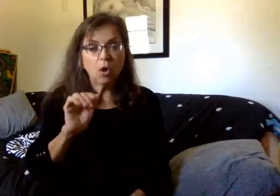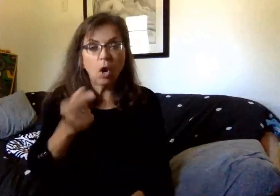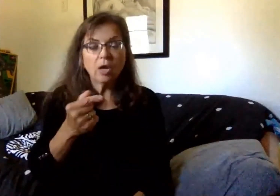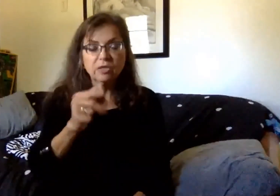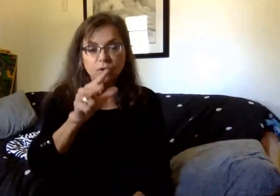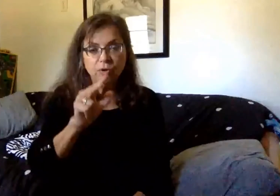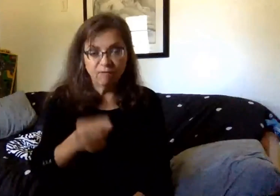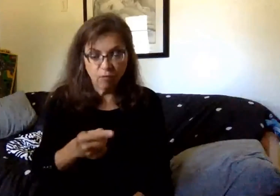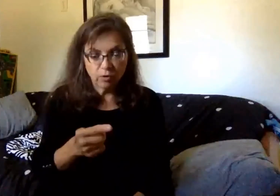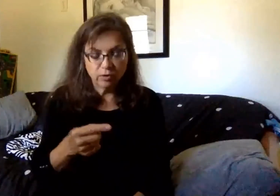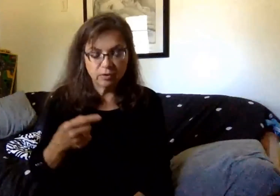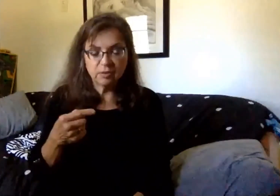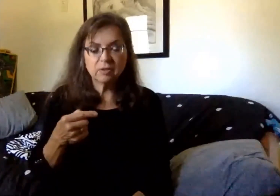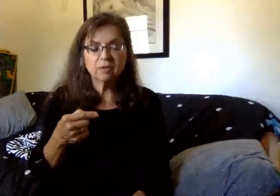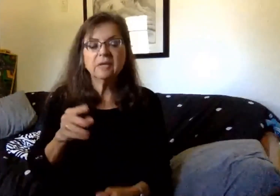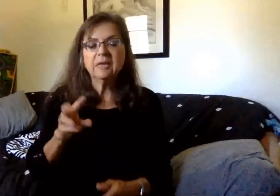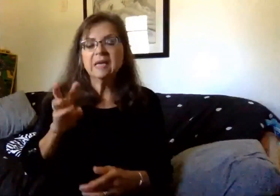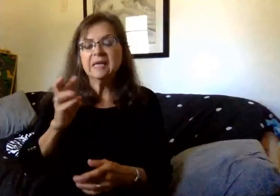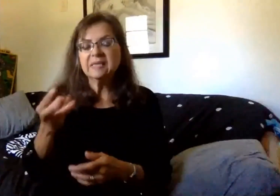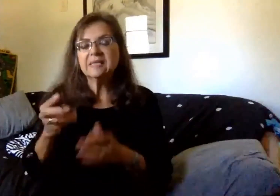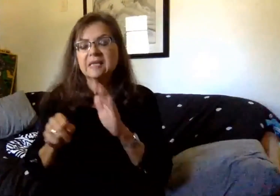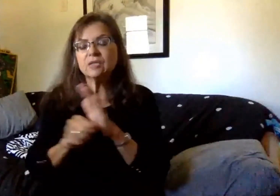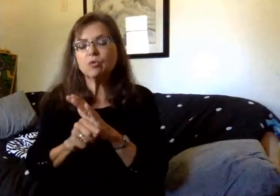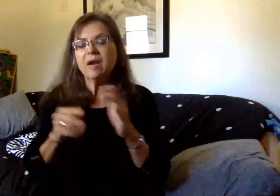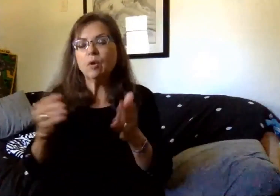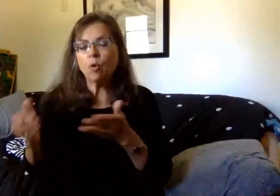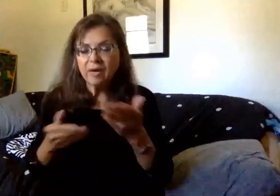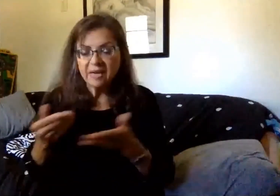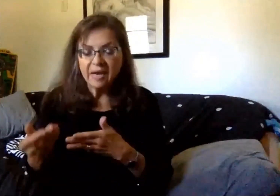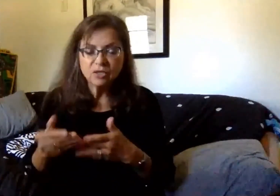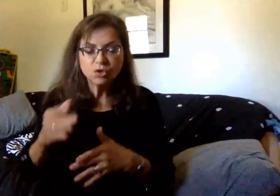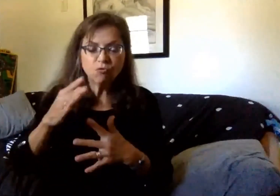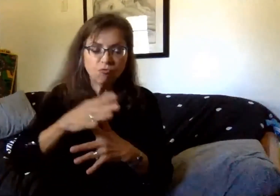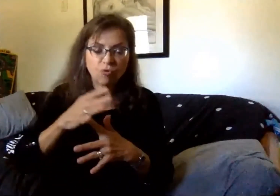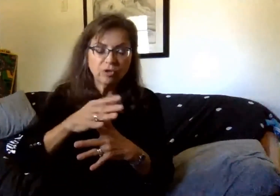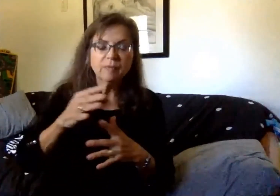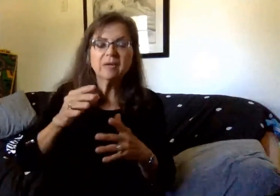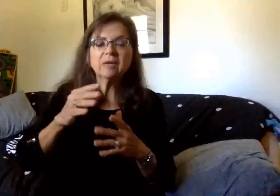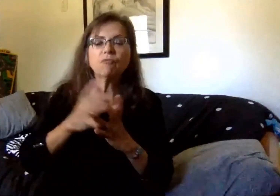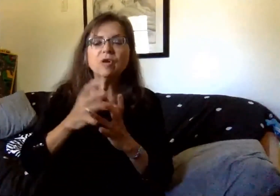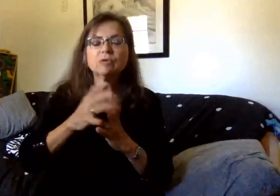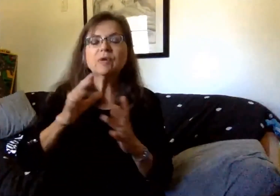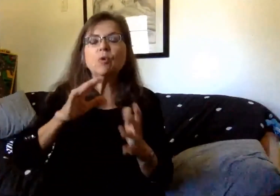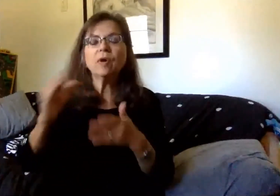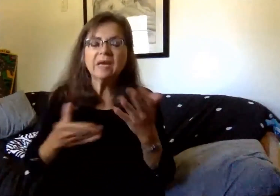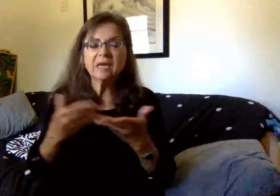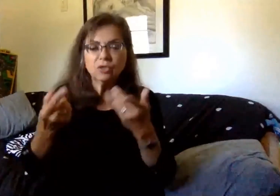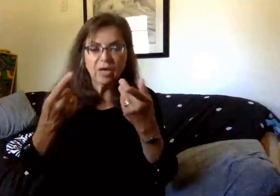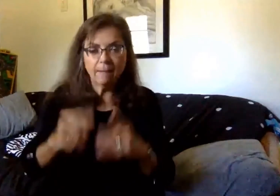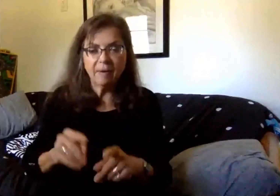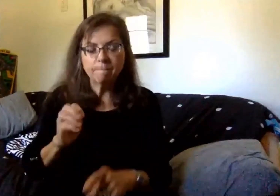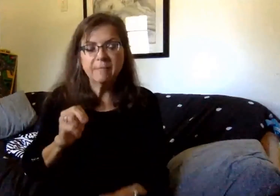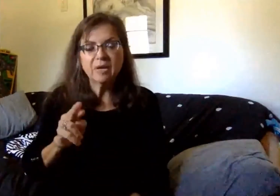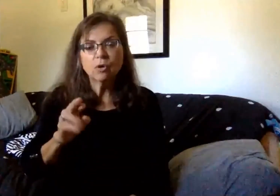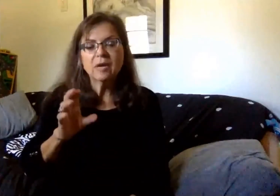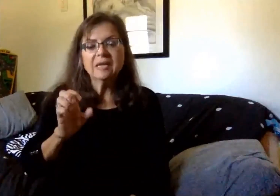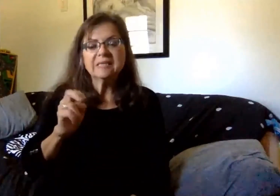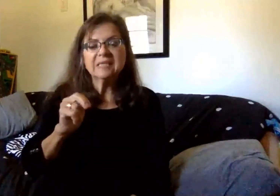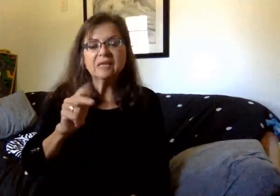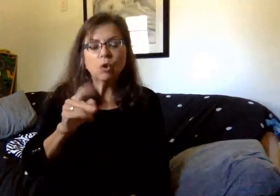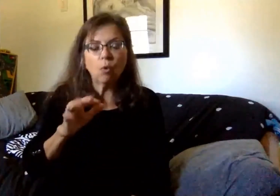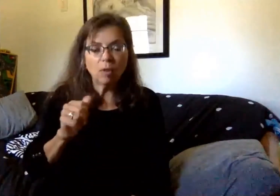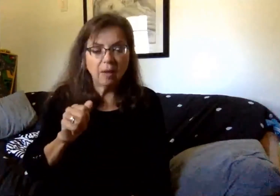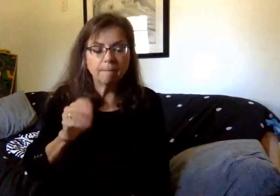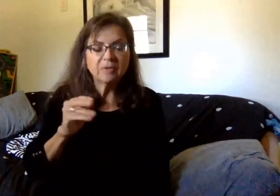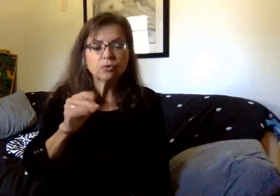we'll take our sixth grade orientation and our freshman orientation will take place. Mr. Santola and Mr. McKay will be providing